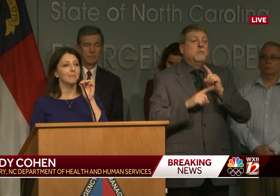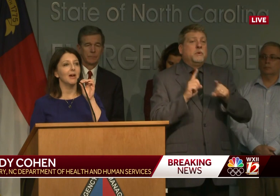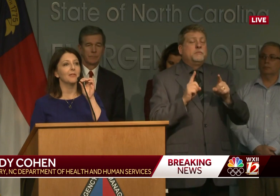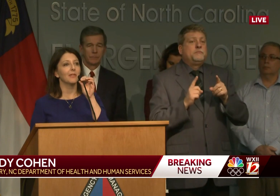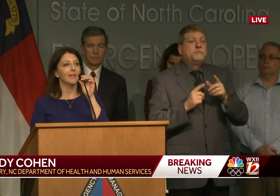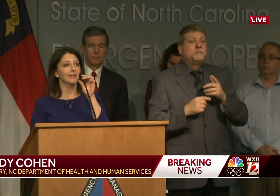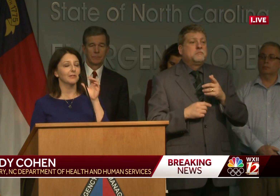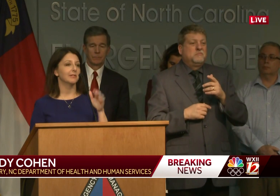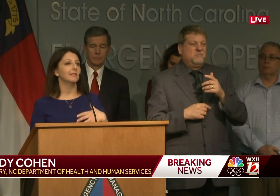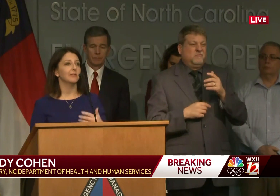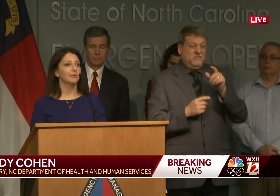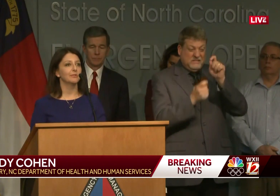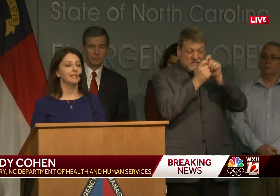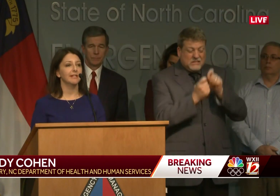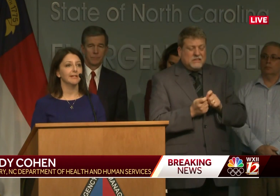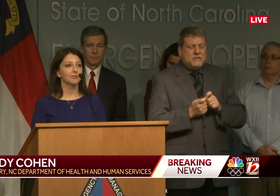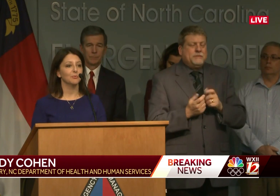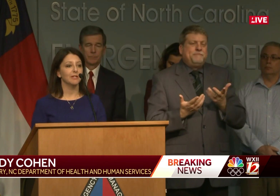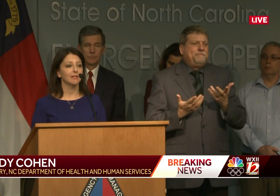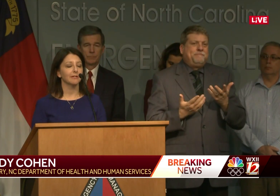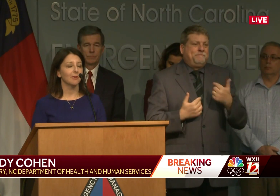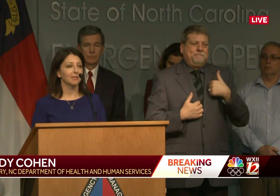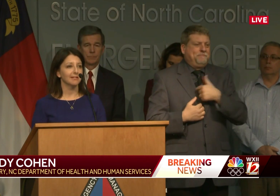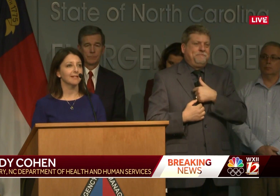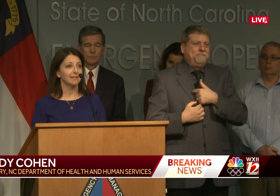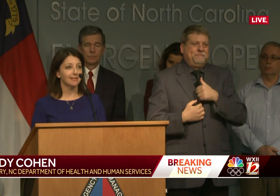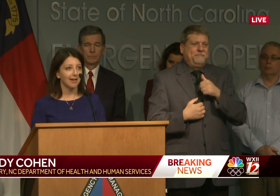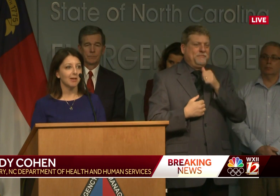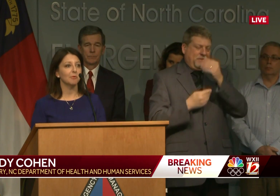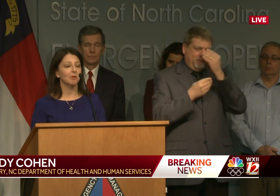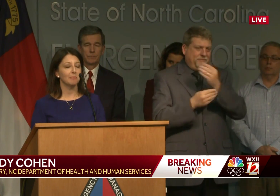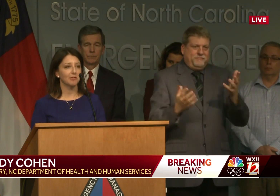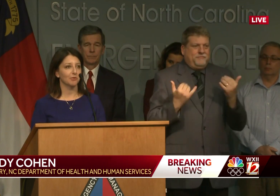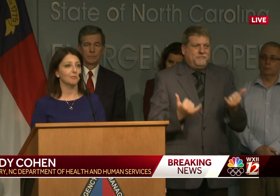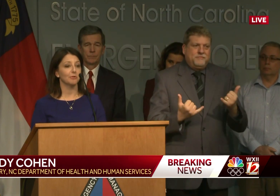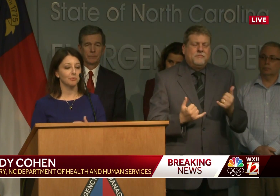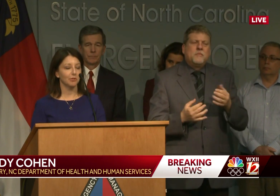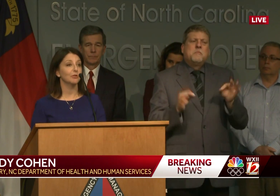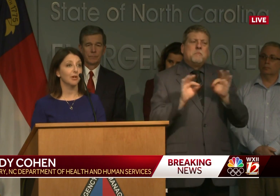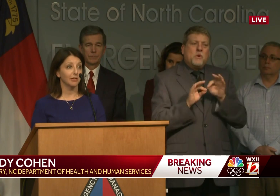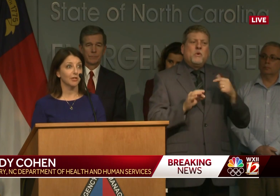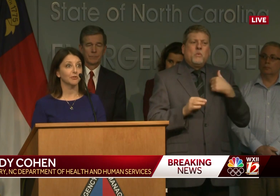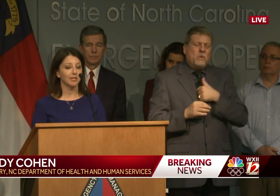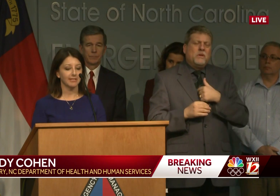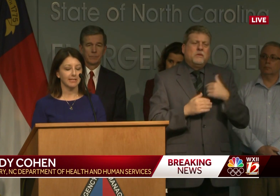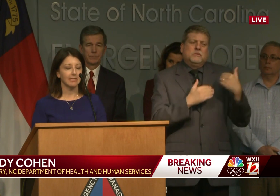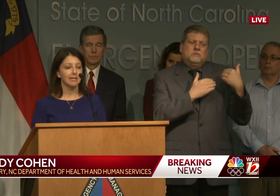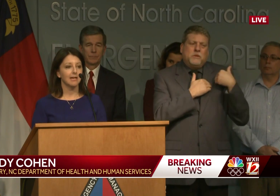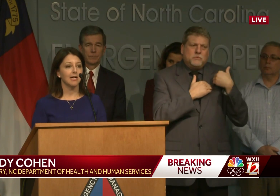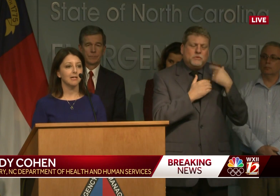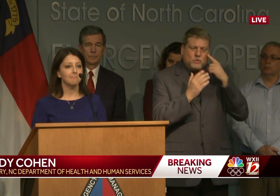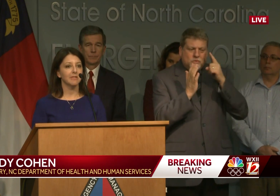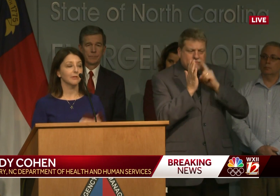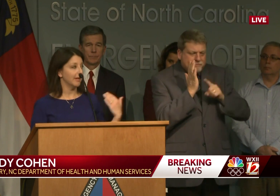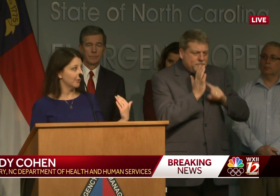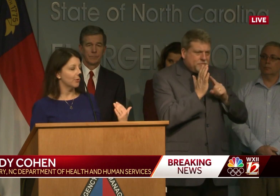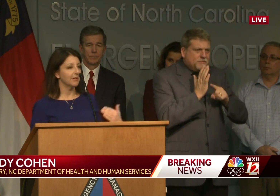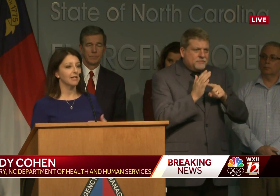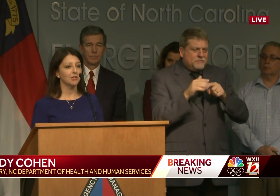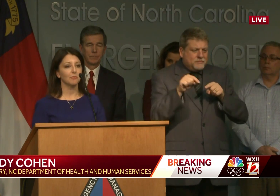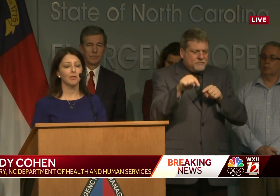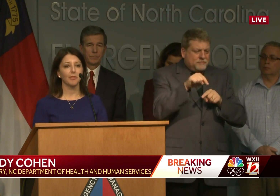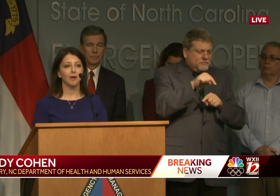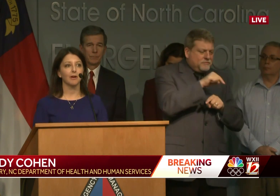But other than that, those details we are not releasing at this time. We want to make sure that we're doing good contract tracing in